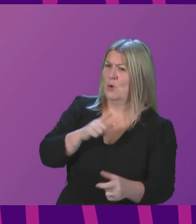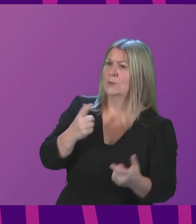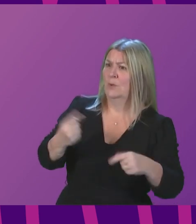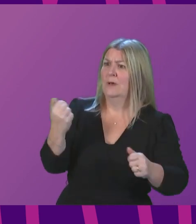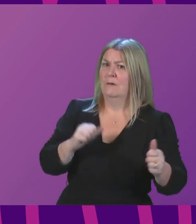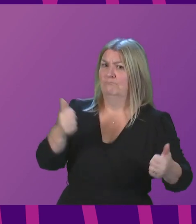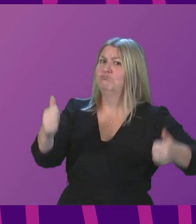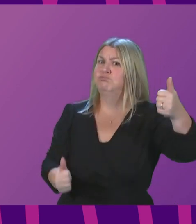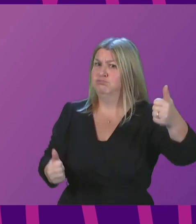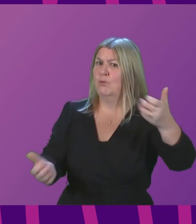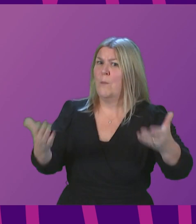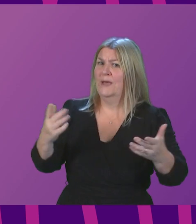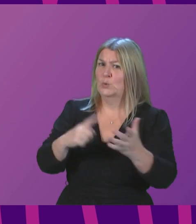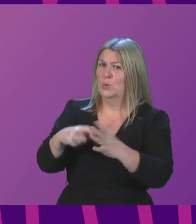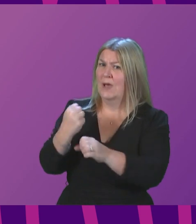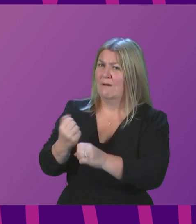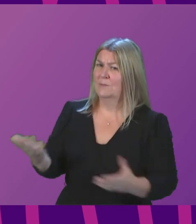Look, these are serious issues.